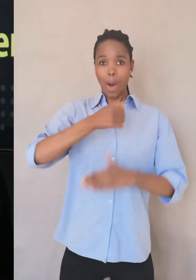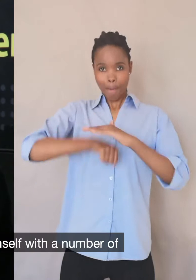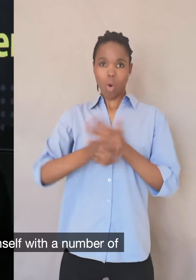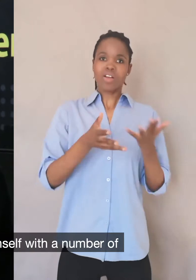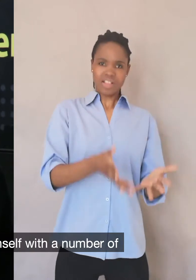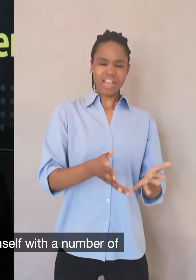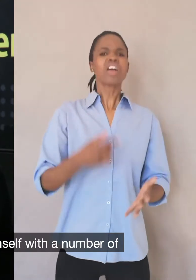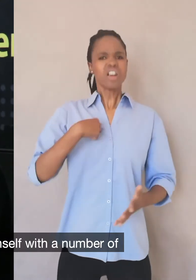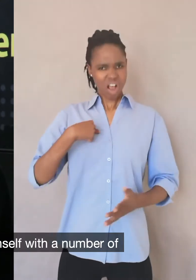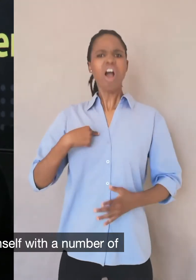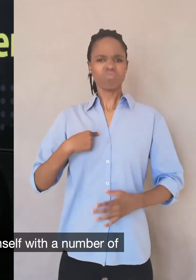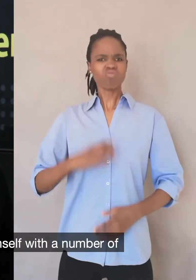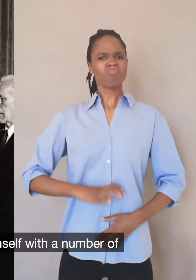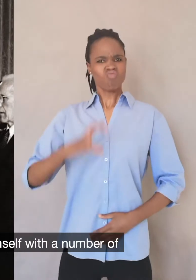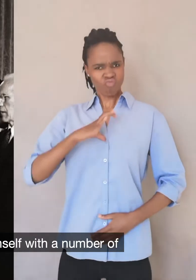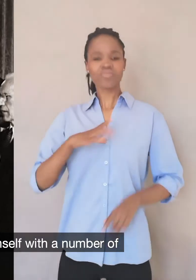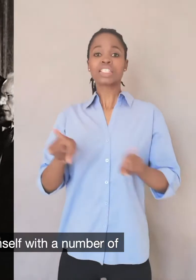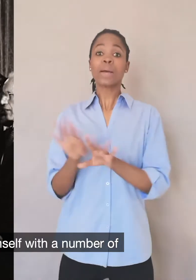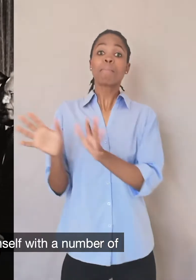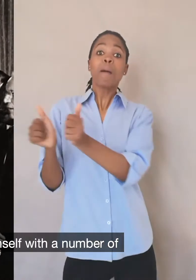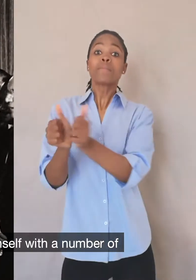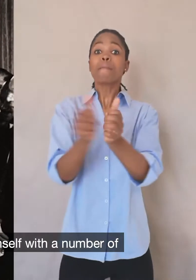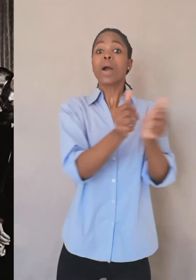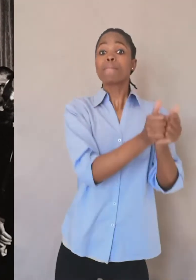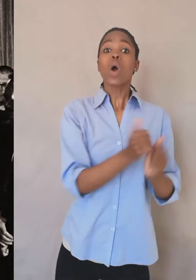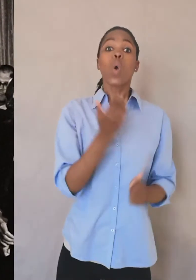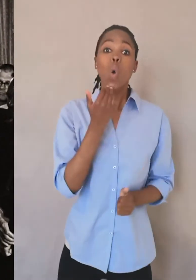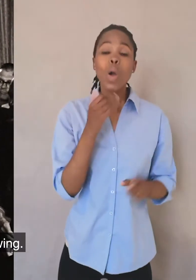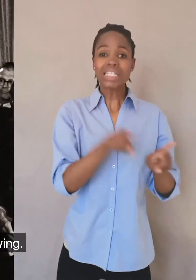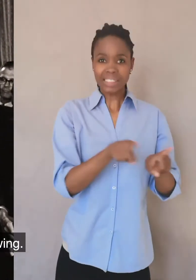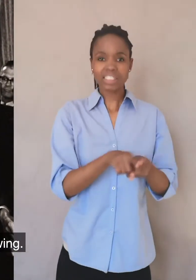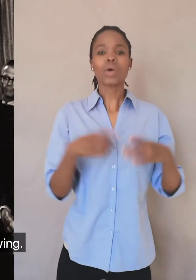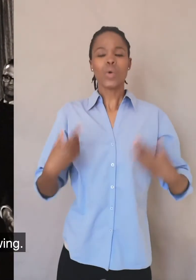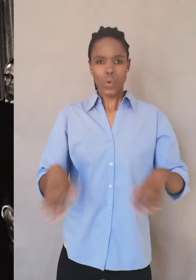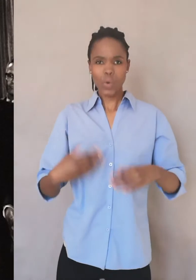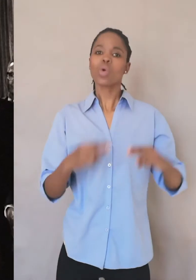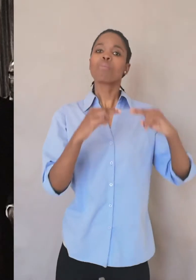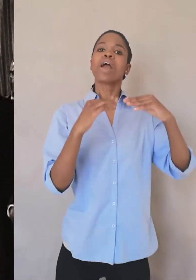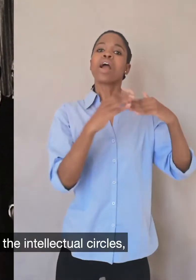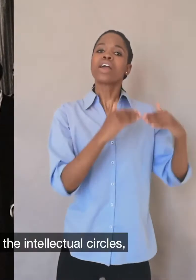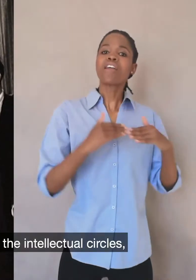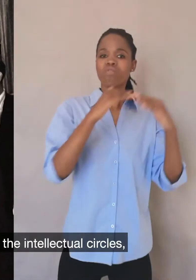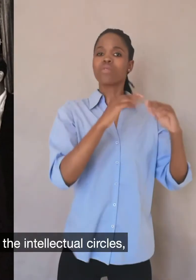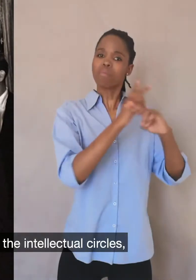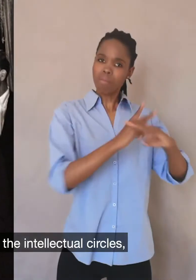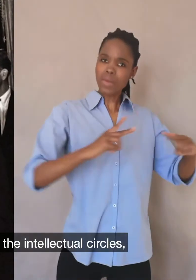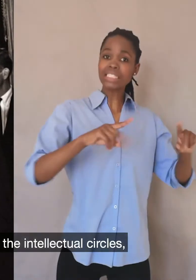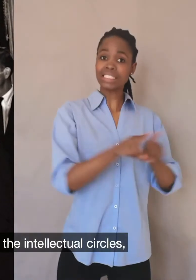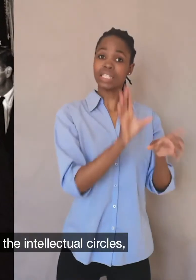So he felt very strongly and allied himself with a number of people on the left wing, even some of the people who were in the